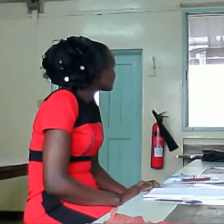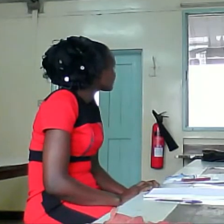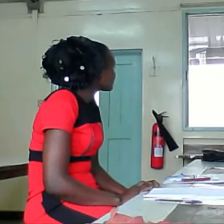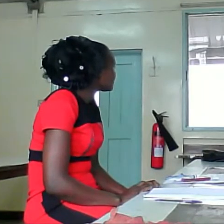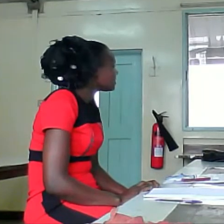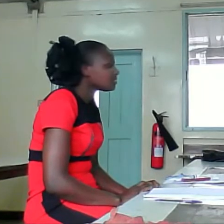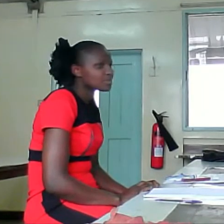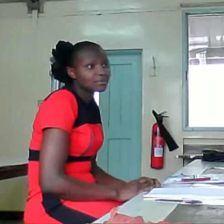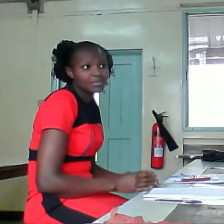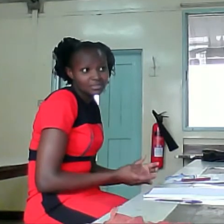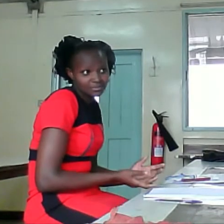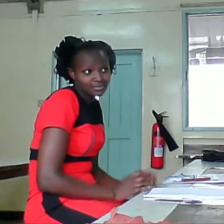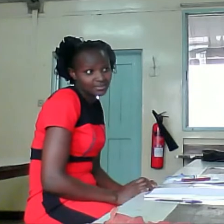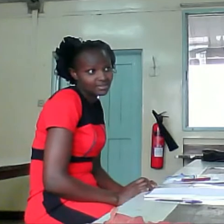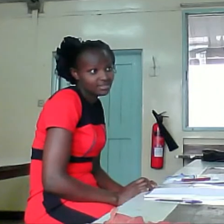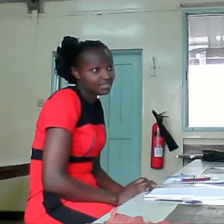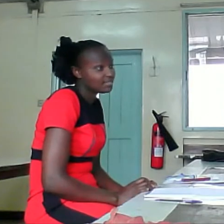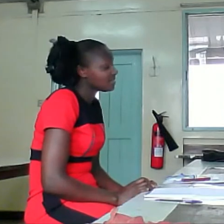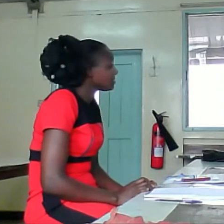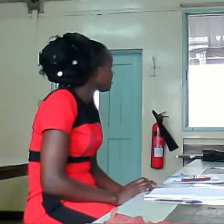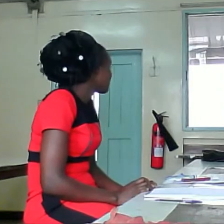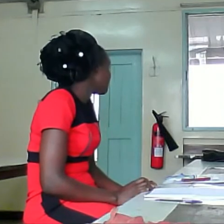Is a problem? Disaster is a problem.